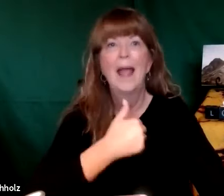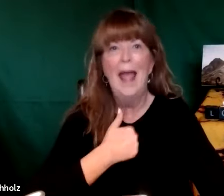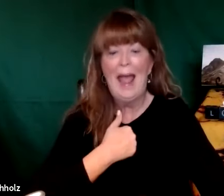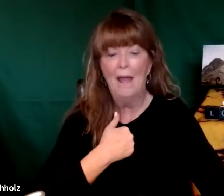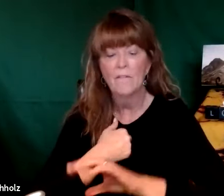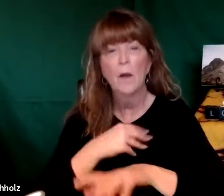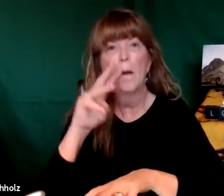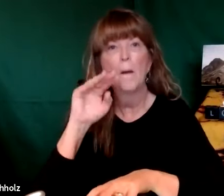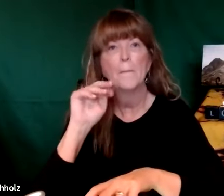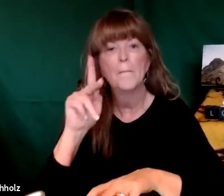they're amazing